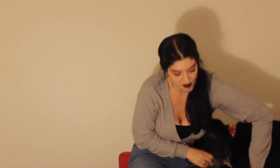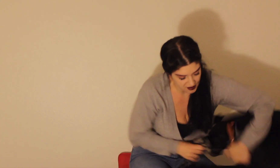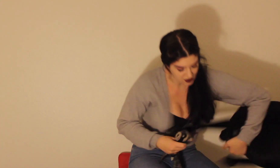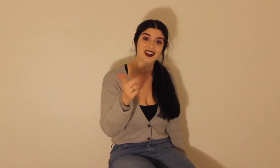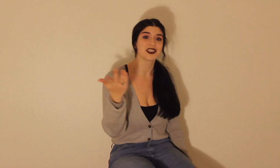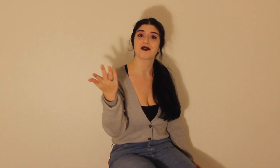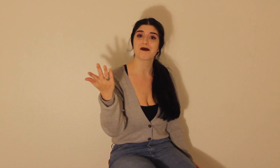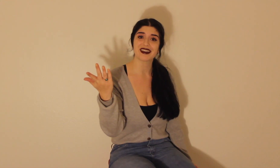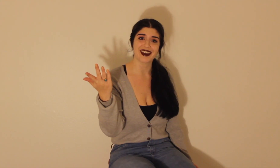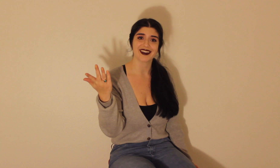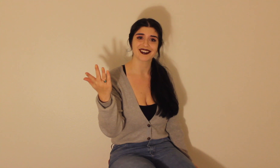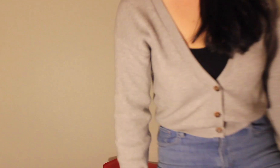Until we meet again.